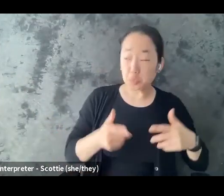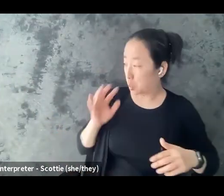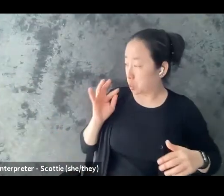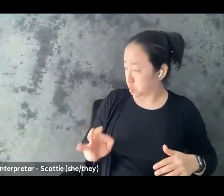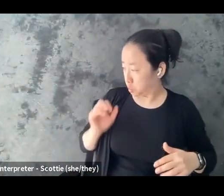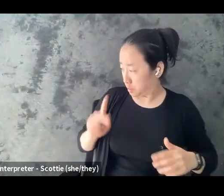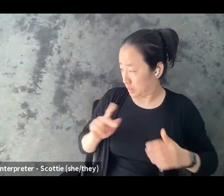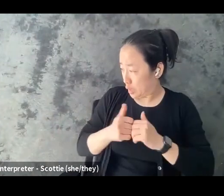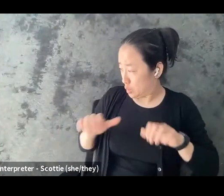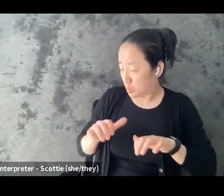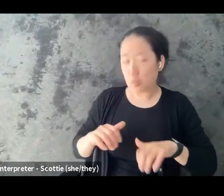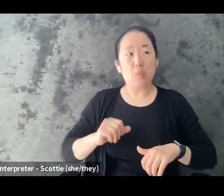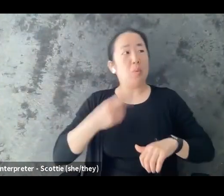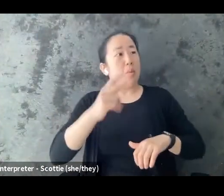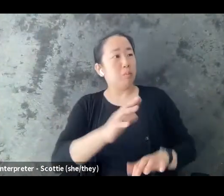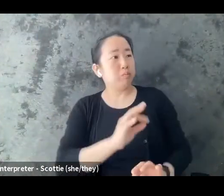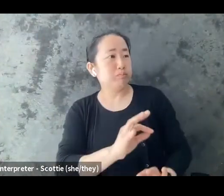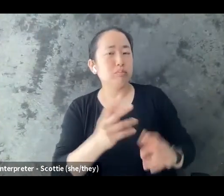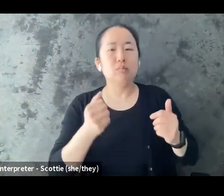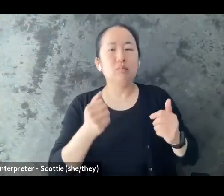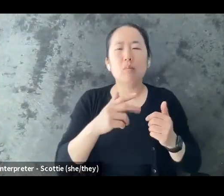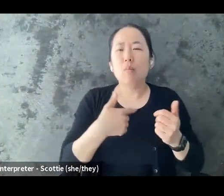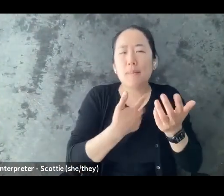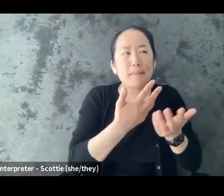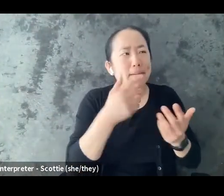brainstorming how you could bring bring it up in conversation